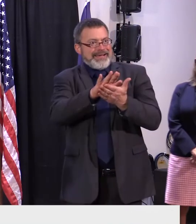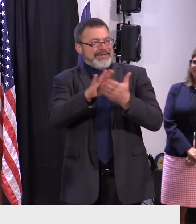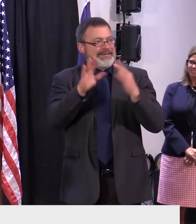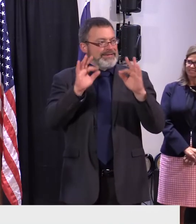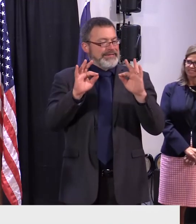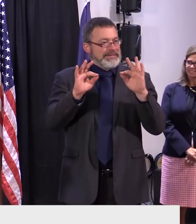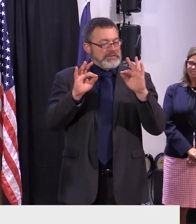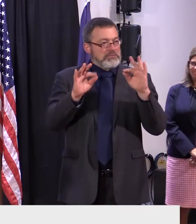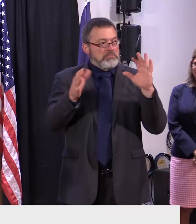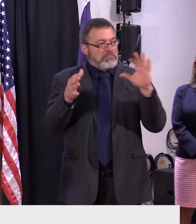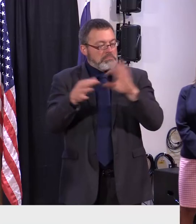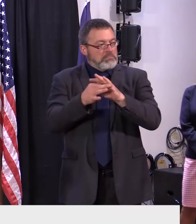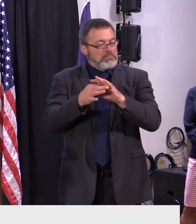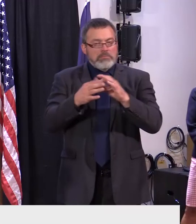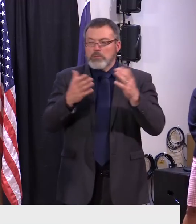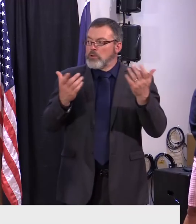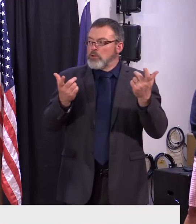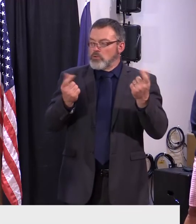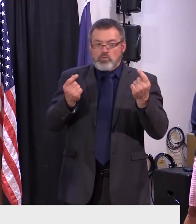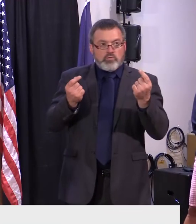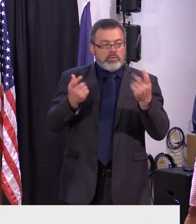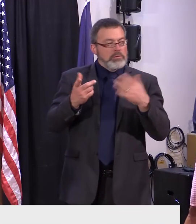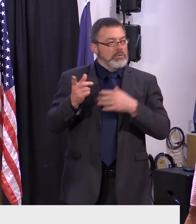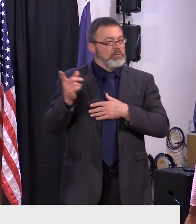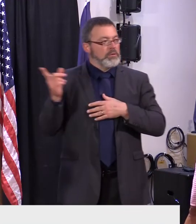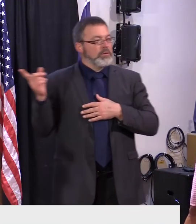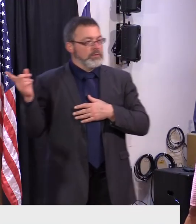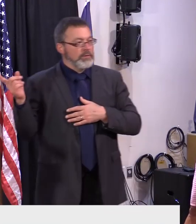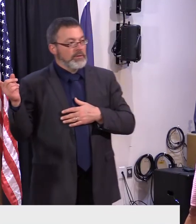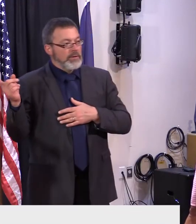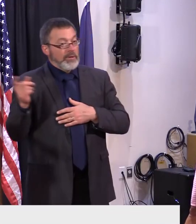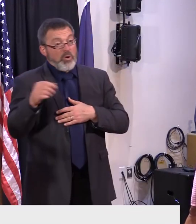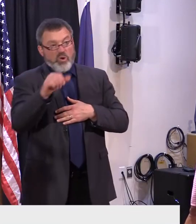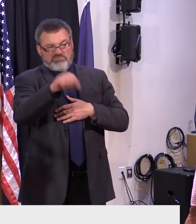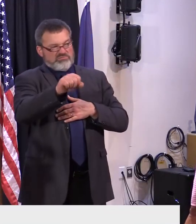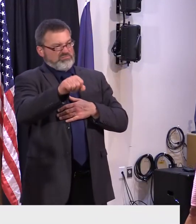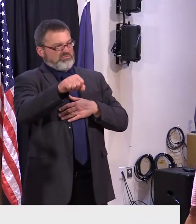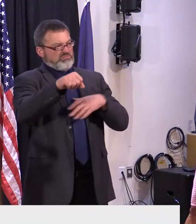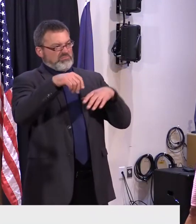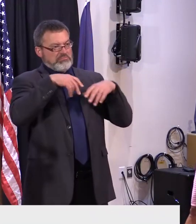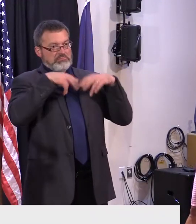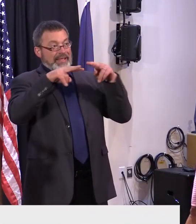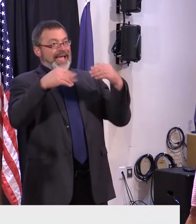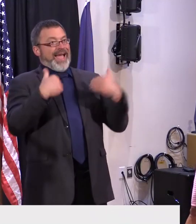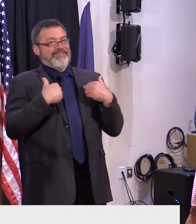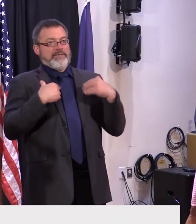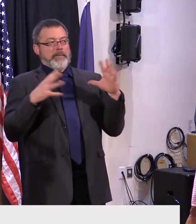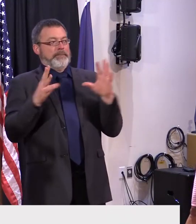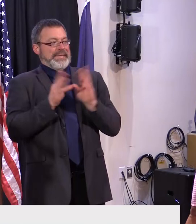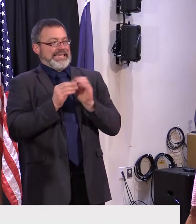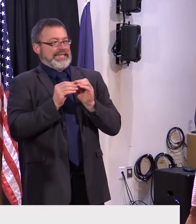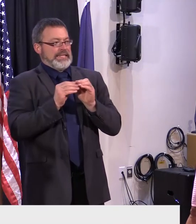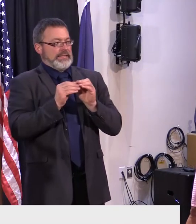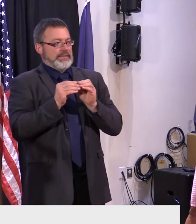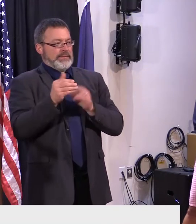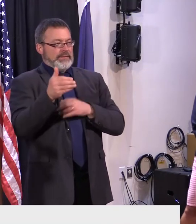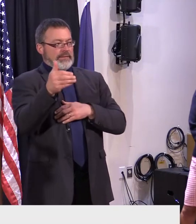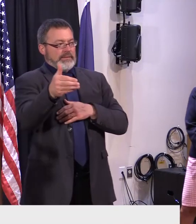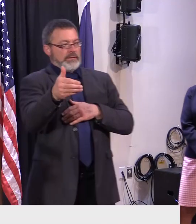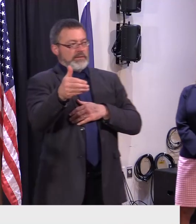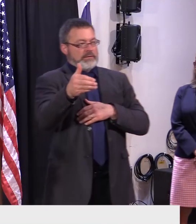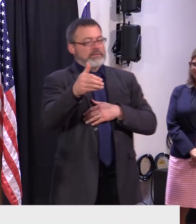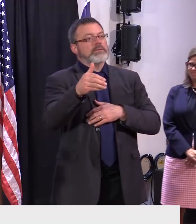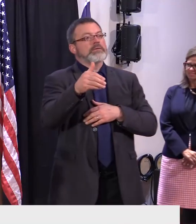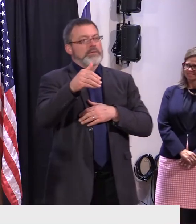i am i'm looking forward to uh having a meeting with valco in the not too distant future to